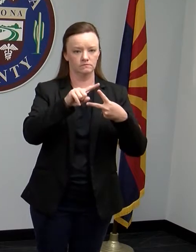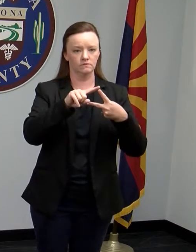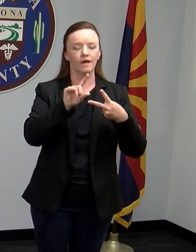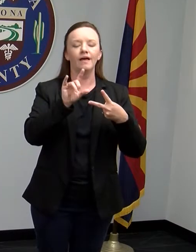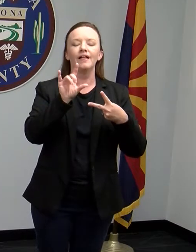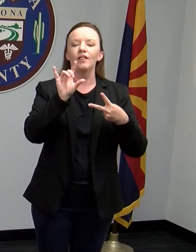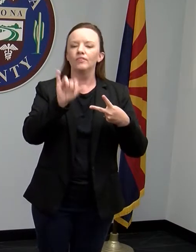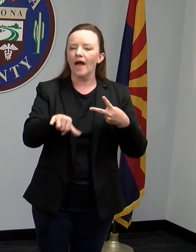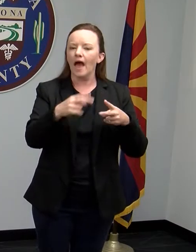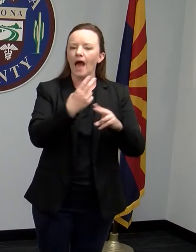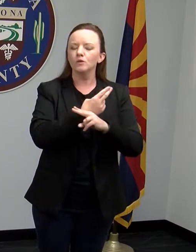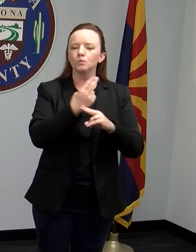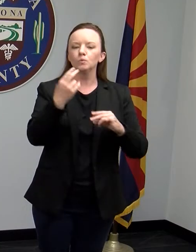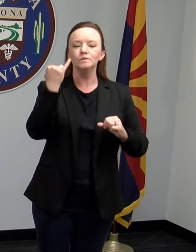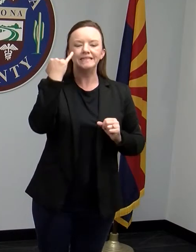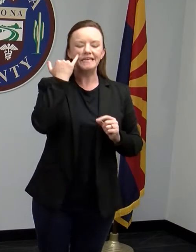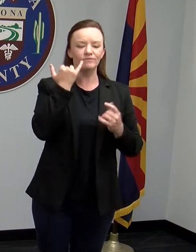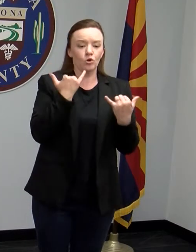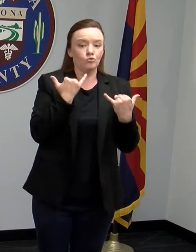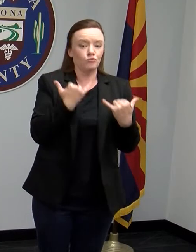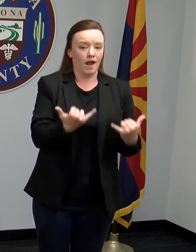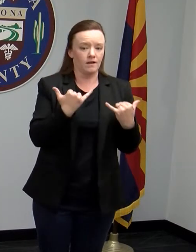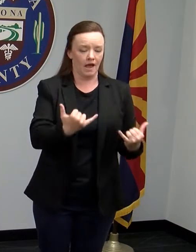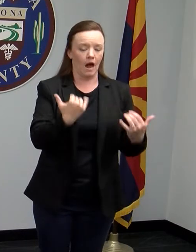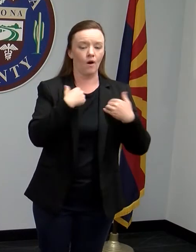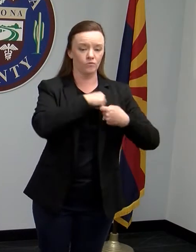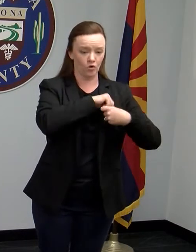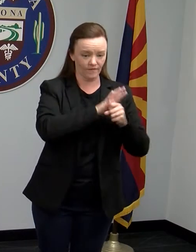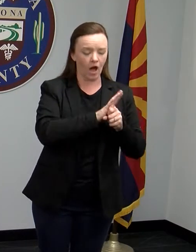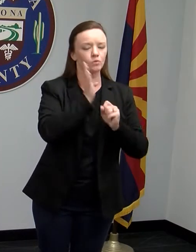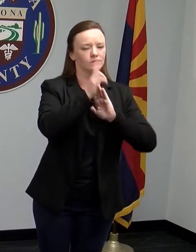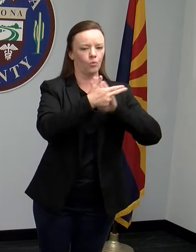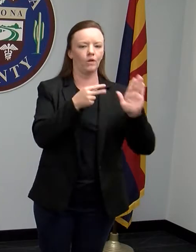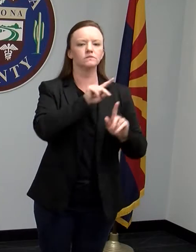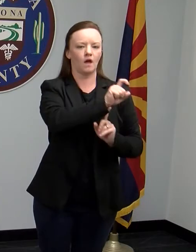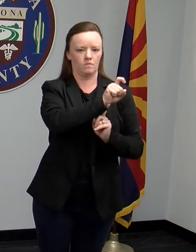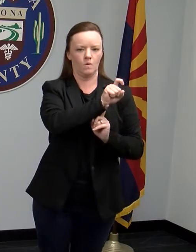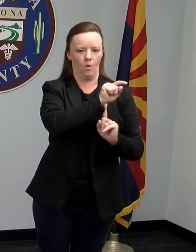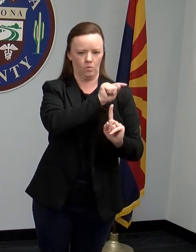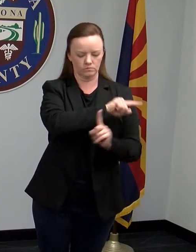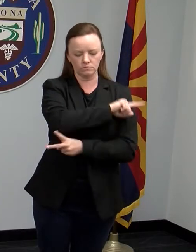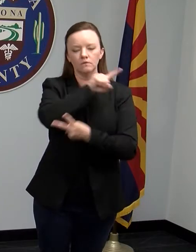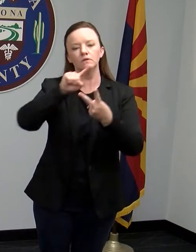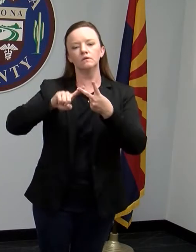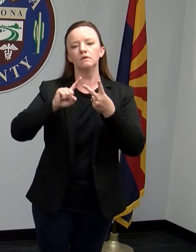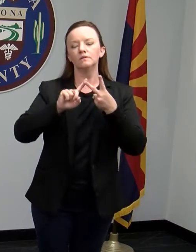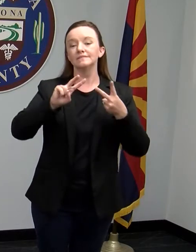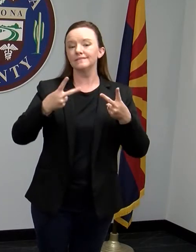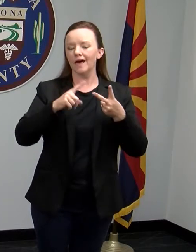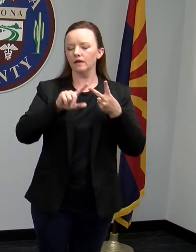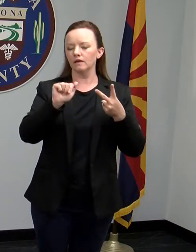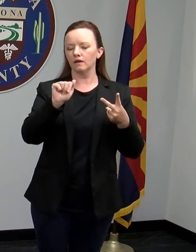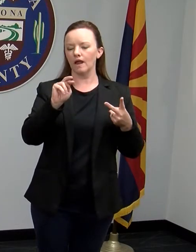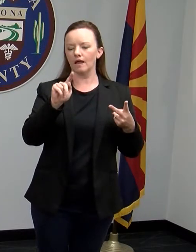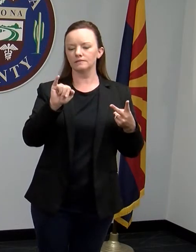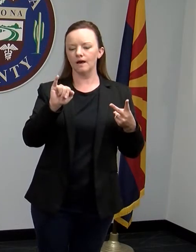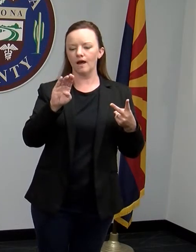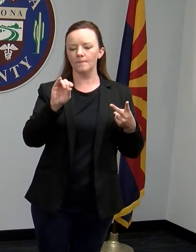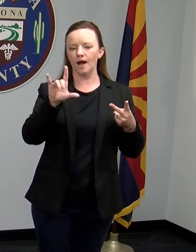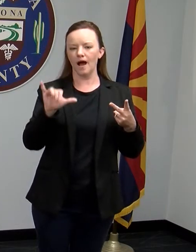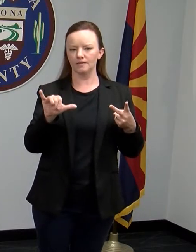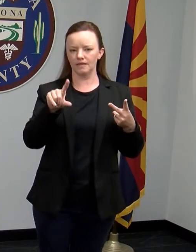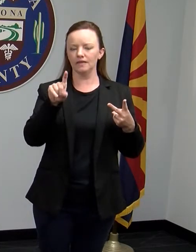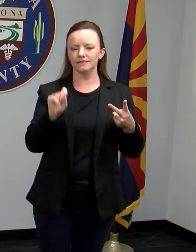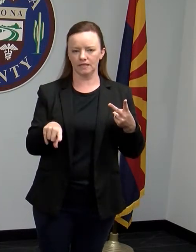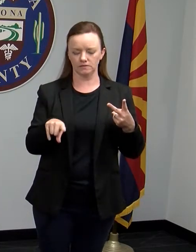used for diagnosis of active infection, and the second main type are antibody tests, which are typically used